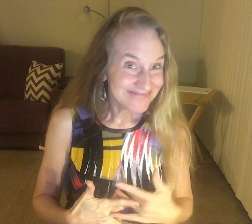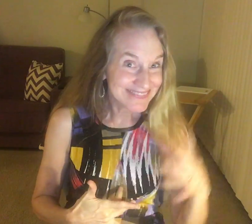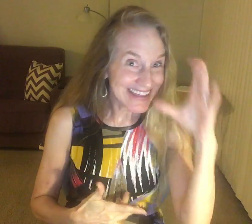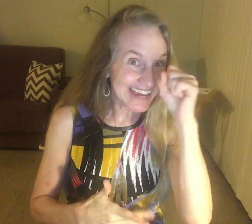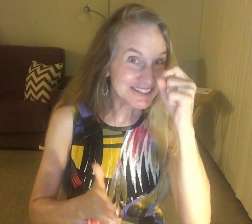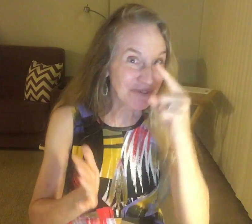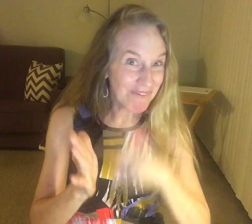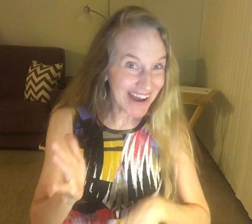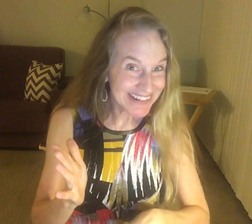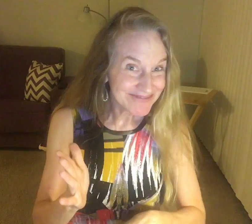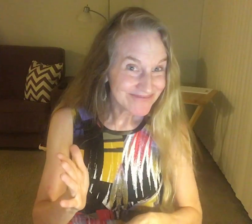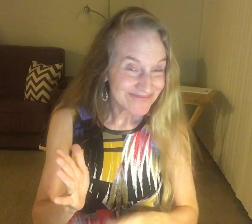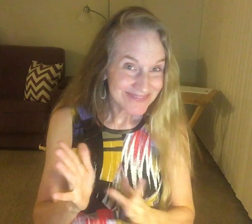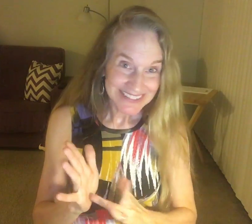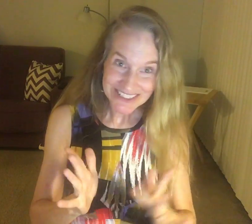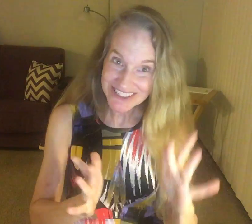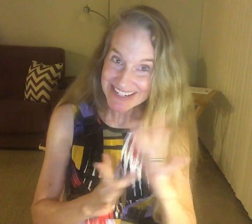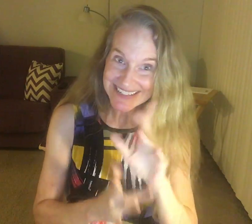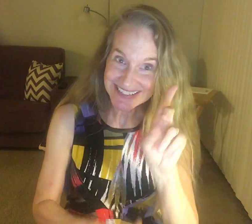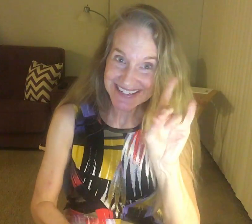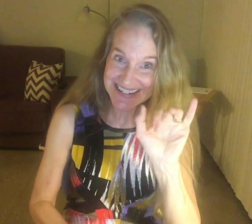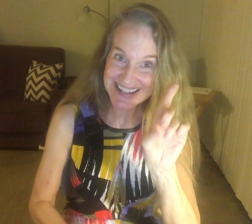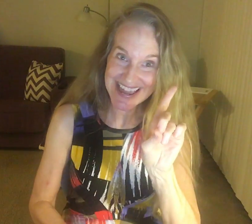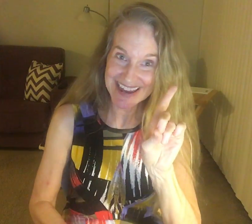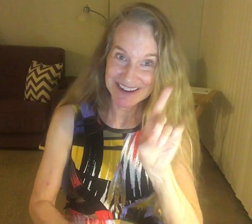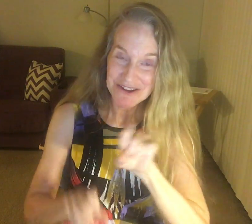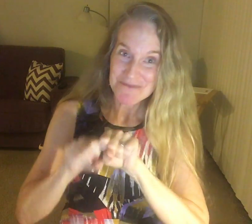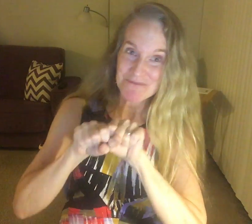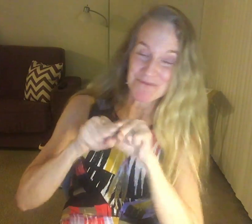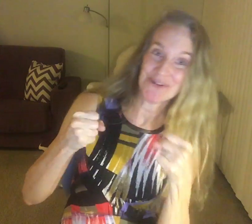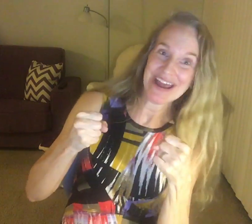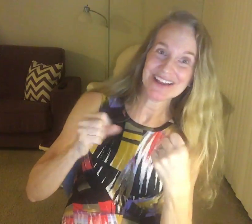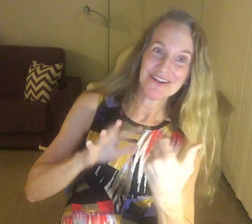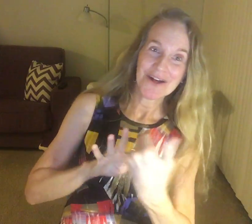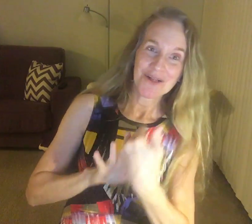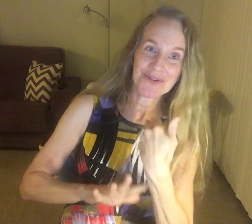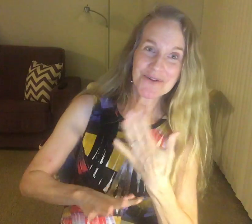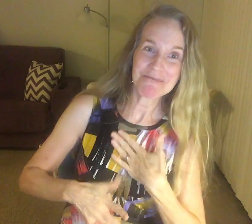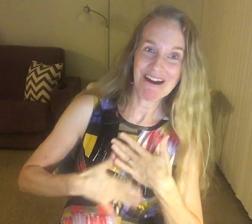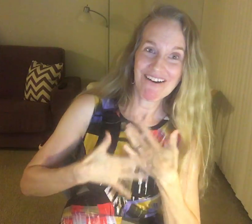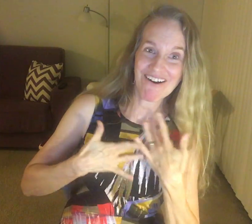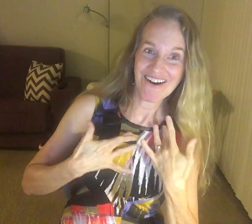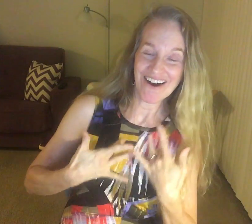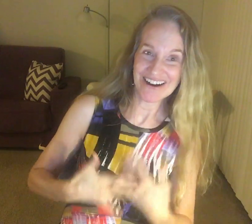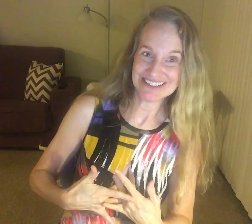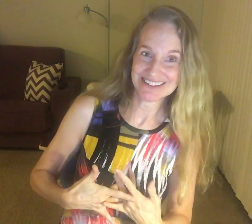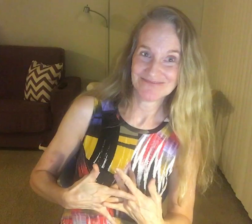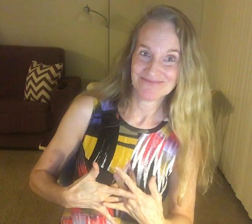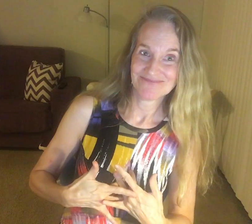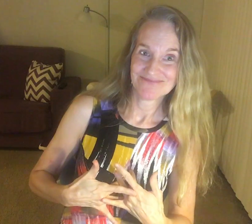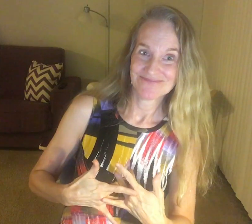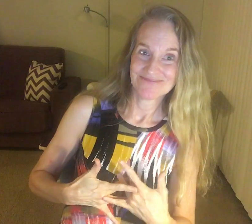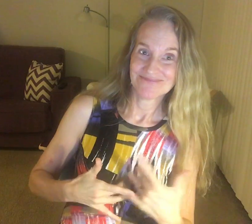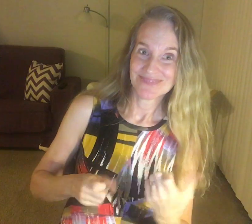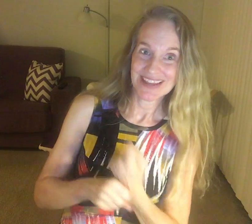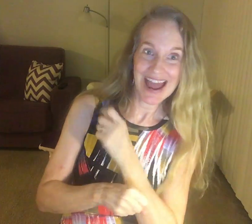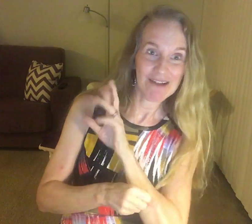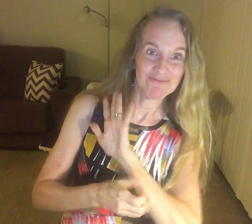guess that? She did break through my heart. Stop